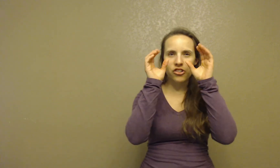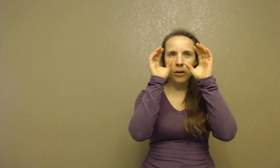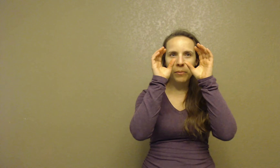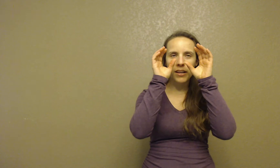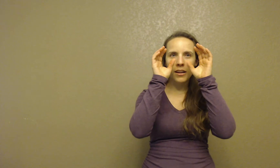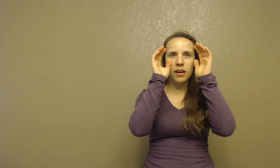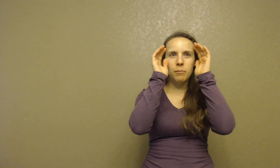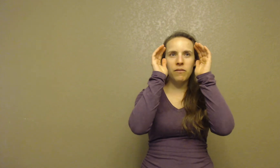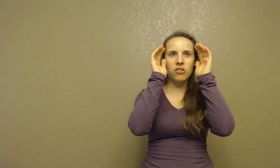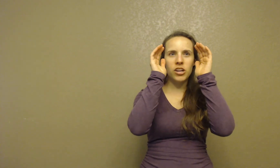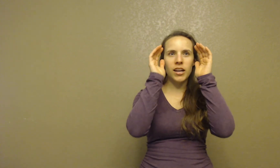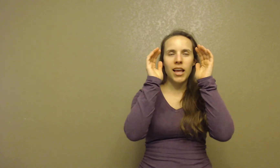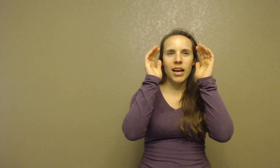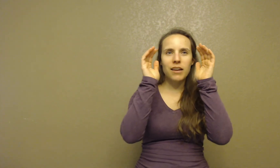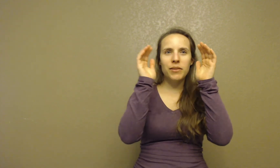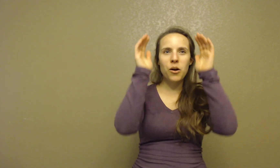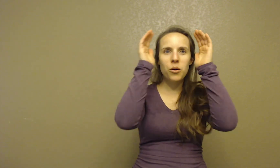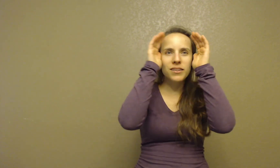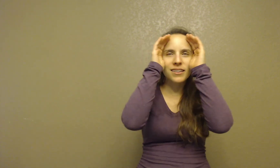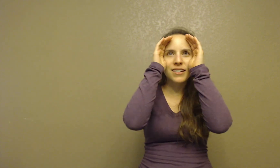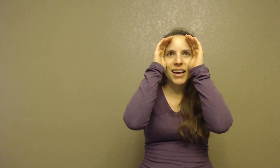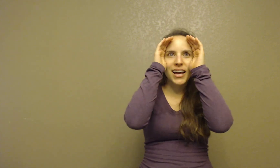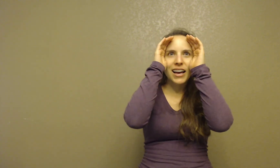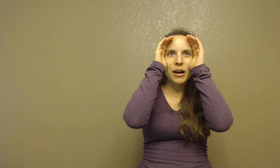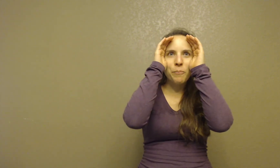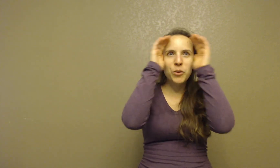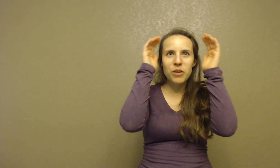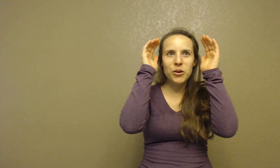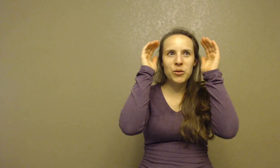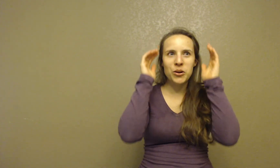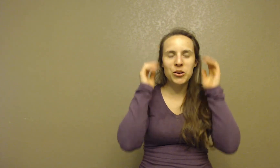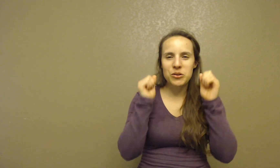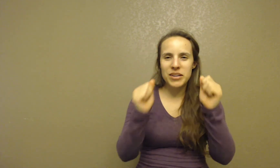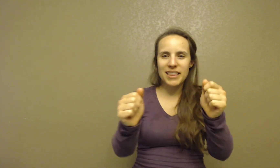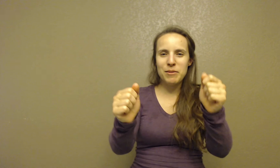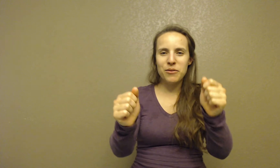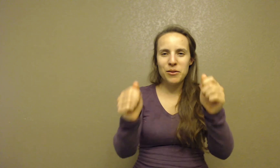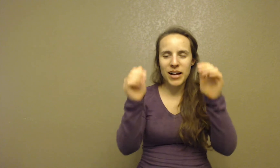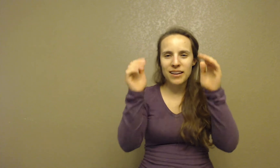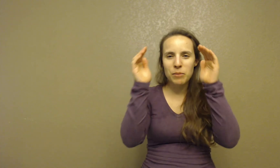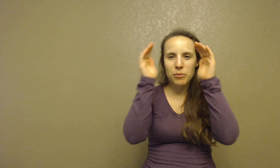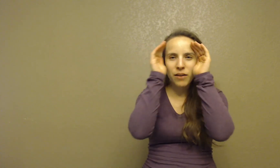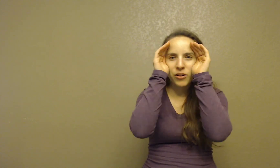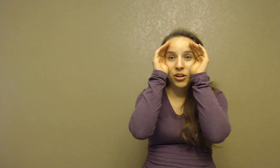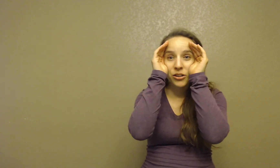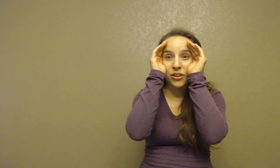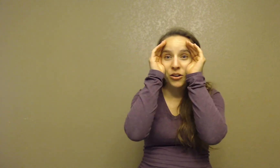sharpen my vision. Kind of like horses, whenever you take them out for a ride, some people have girds on their